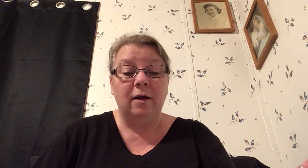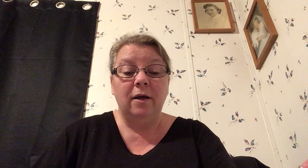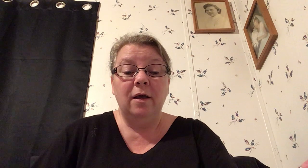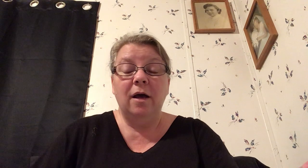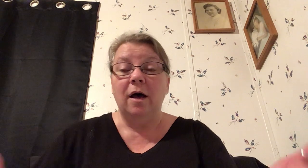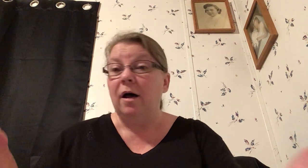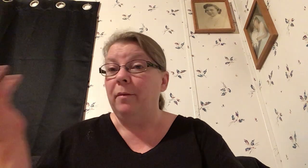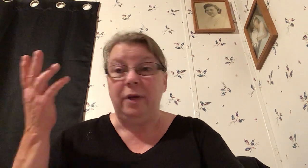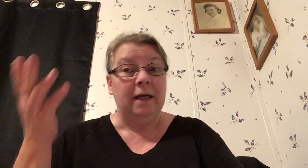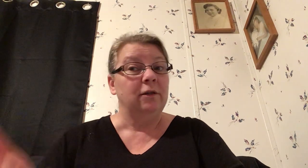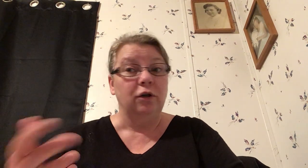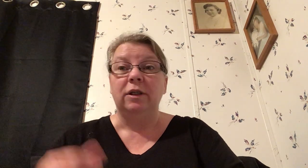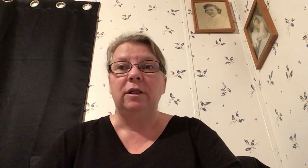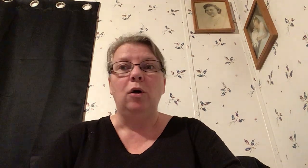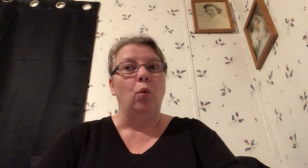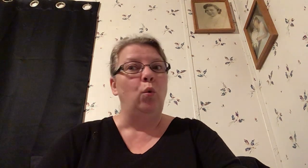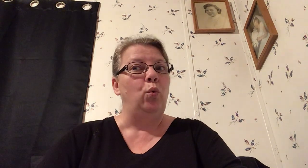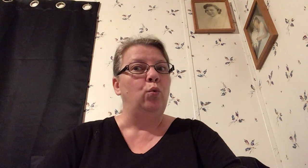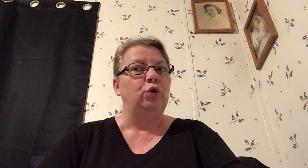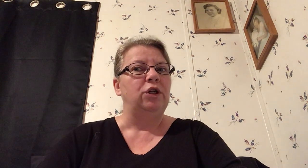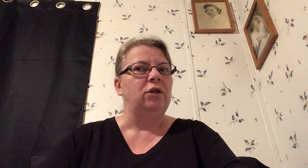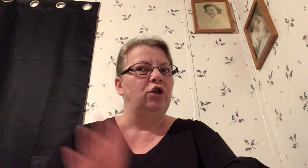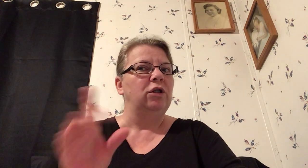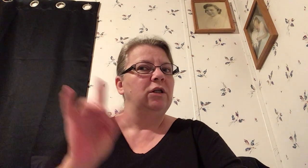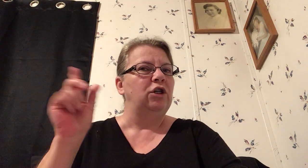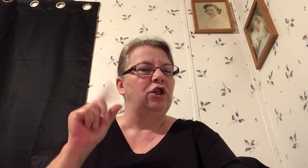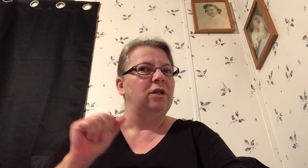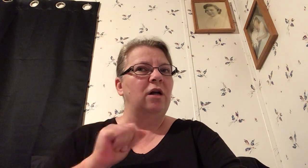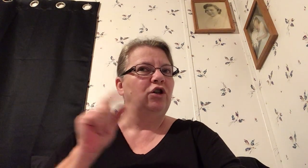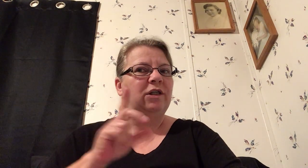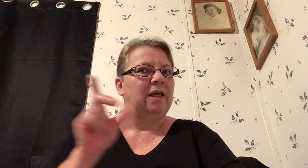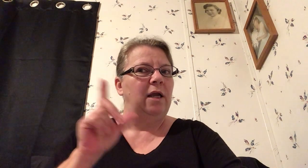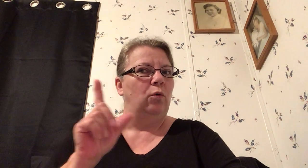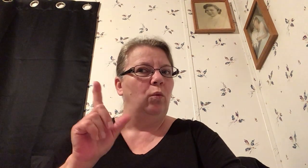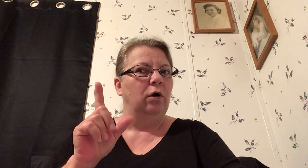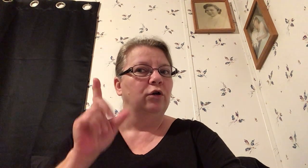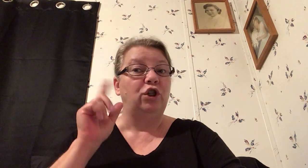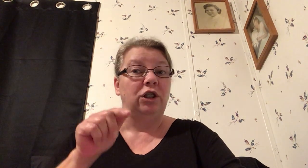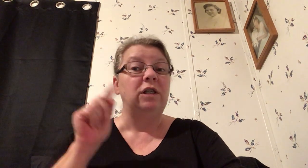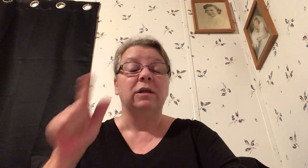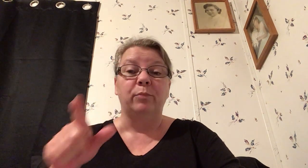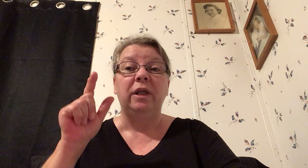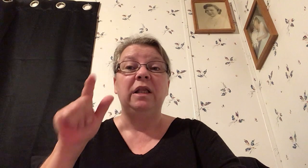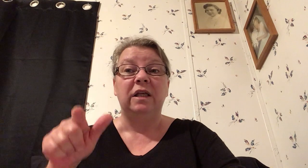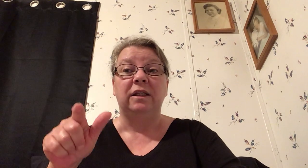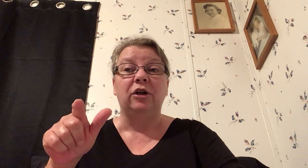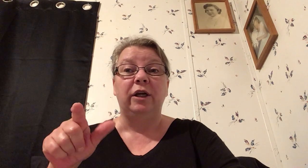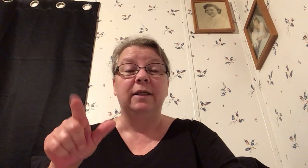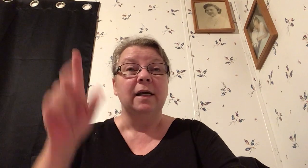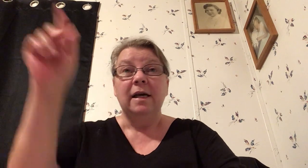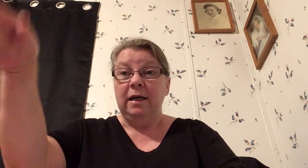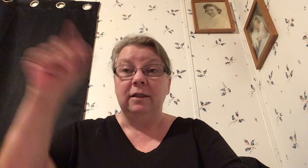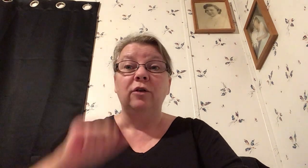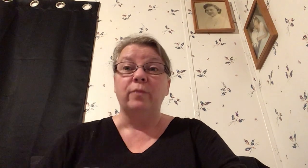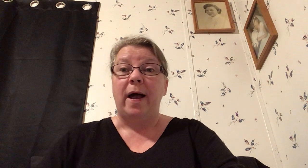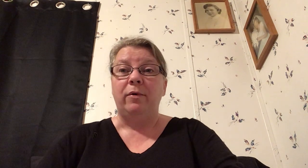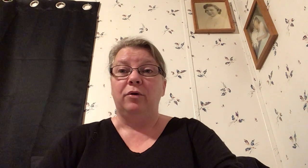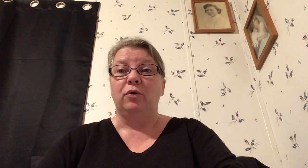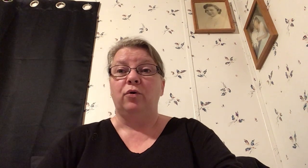because they're going to see oh she's just she's not just saying words she's completely serious because there's a Bible on the corner